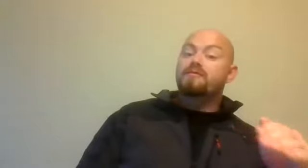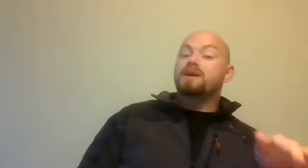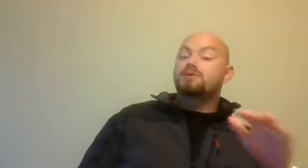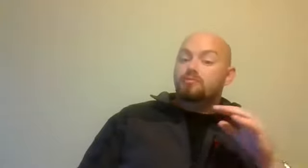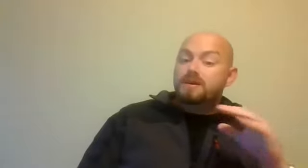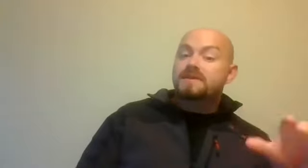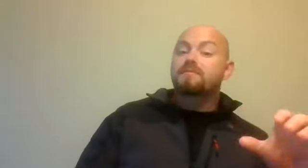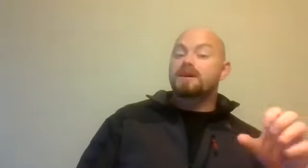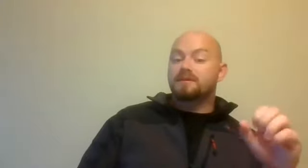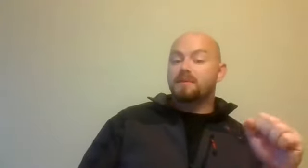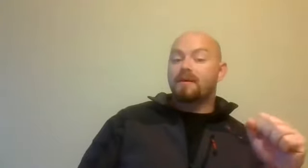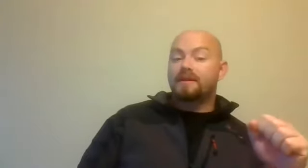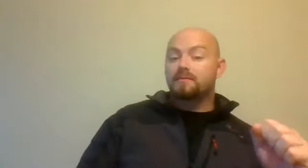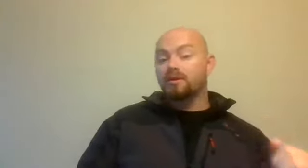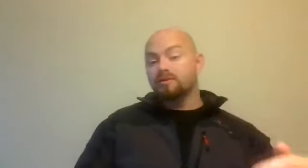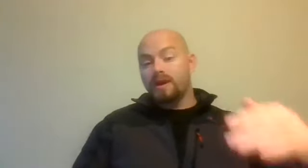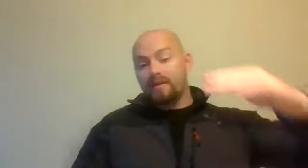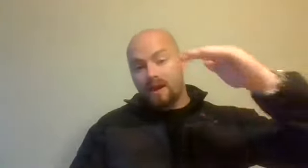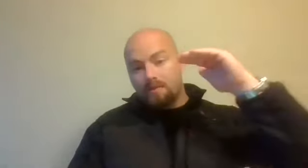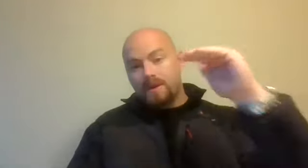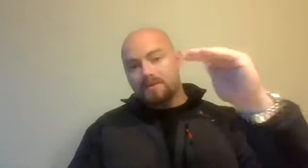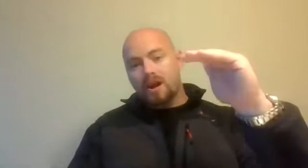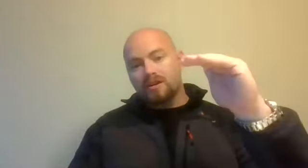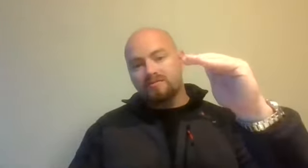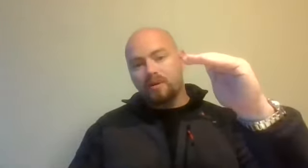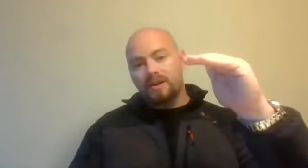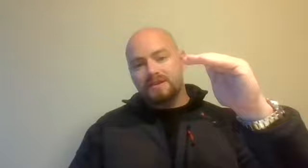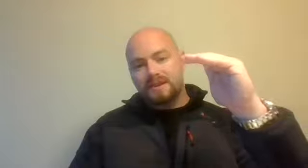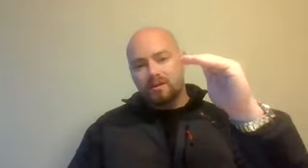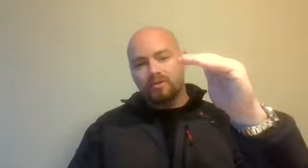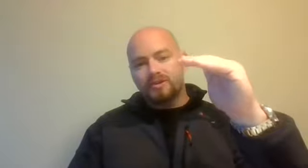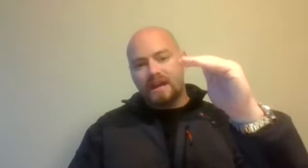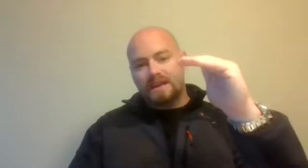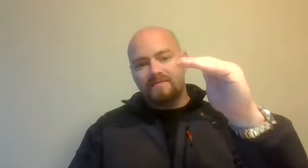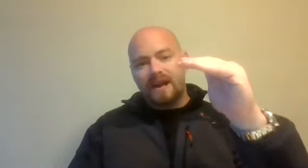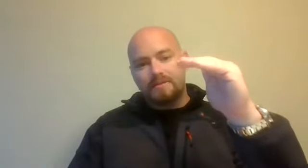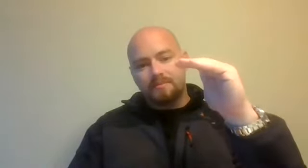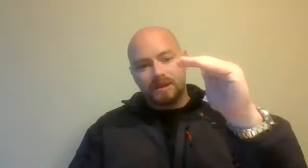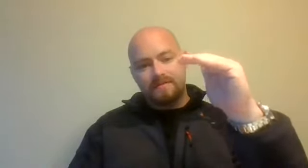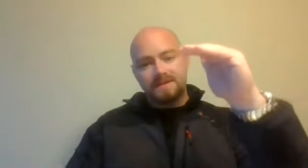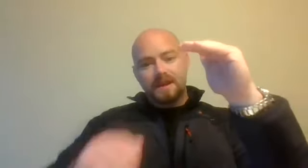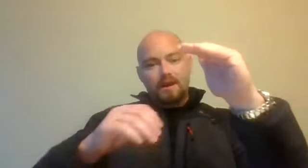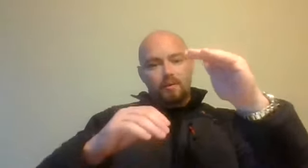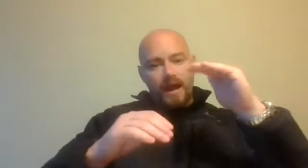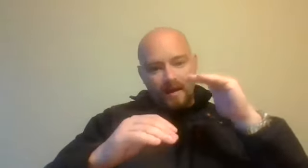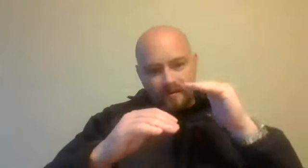information or misinformation that people are acting on. So we have people's cognitive biases, understandings, values and beliefs. We have